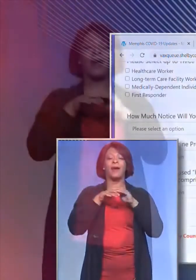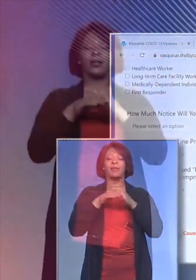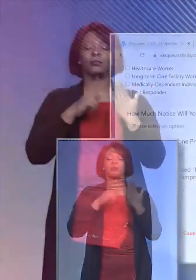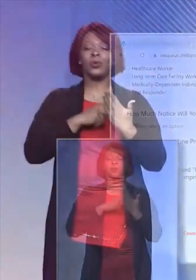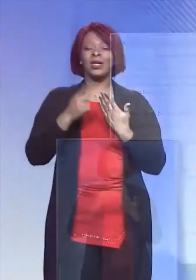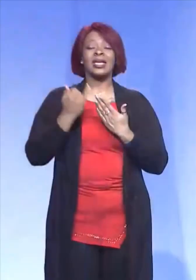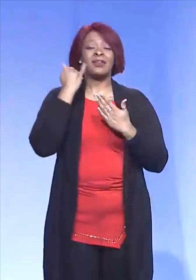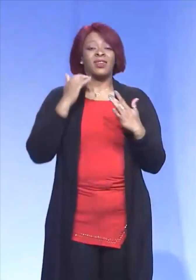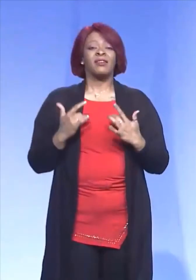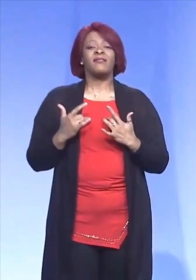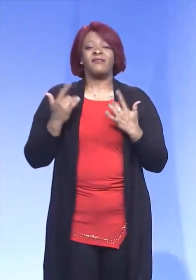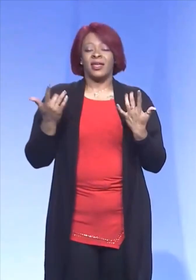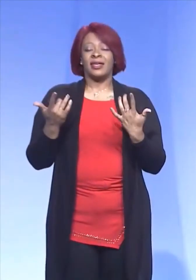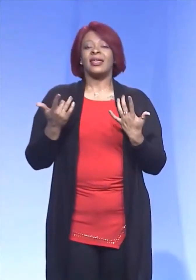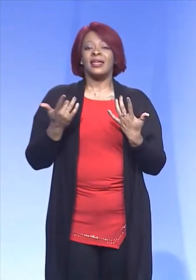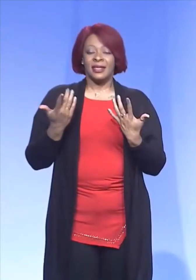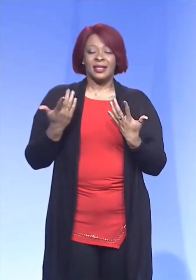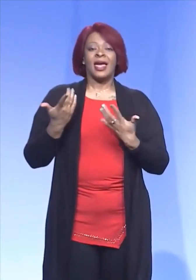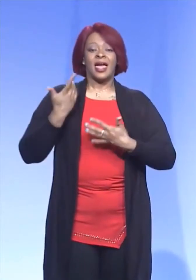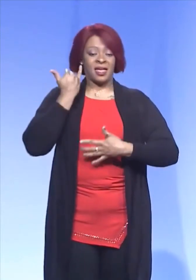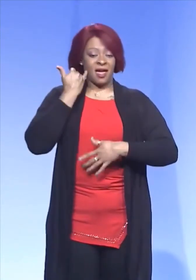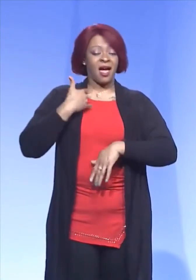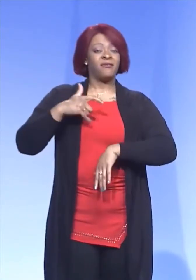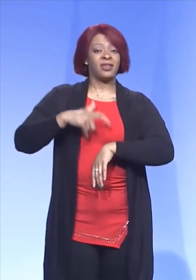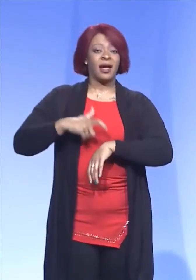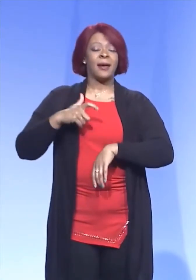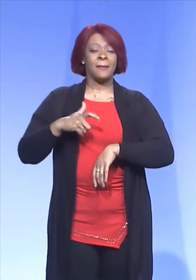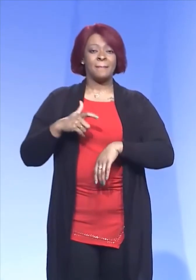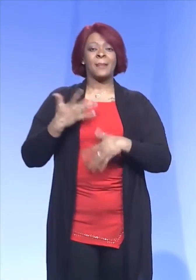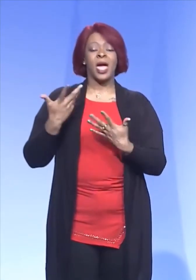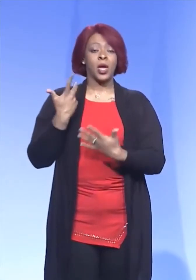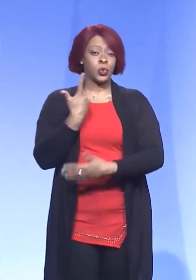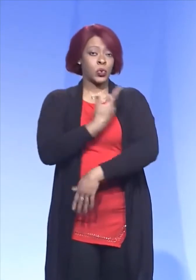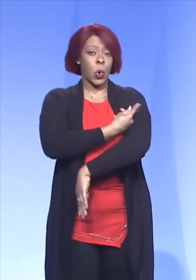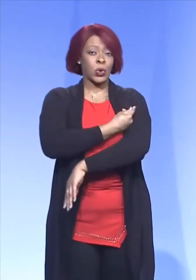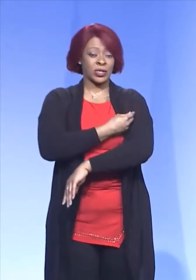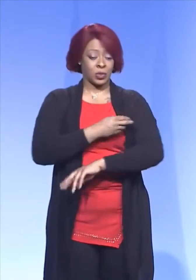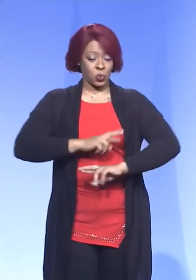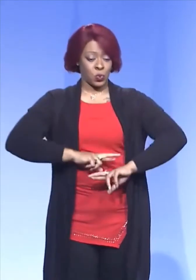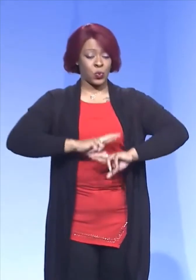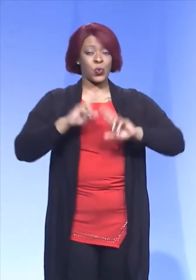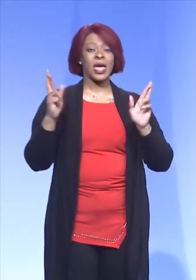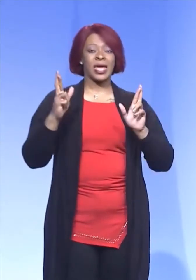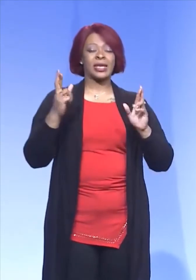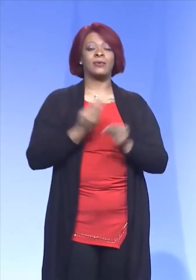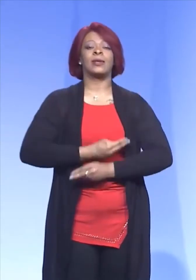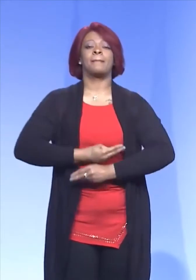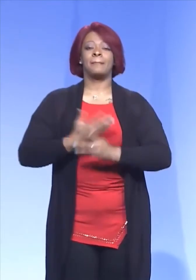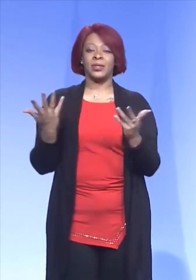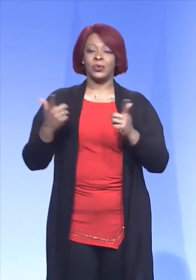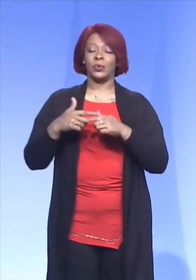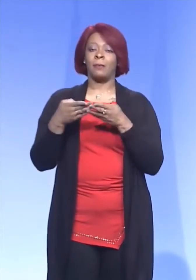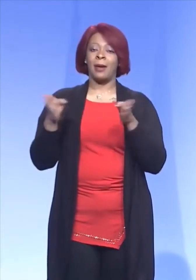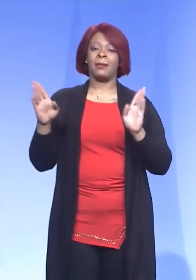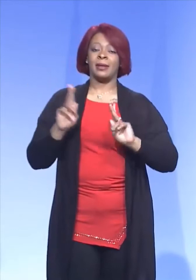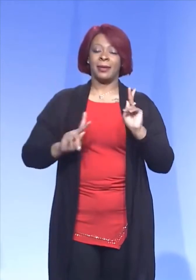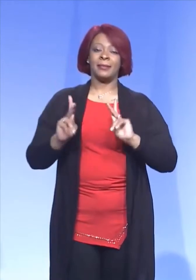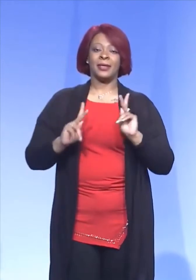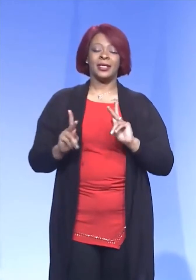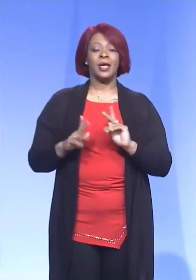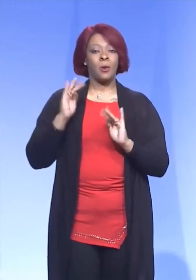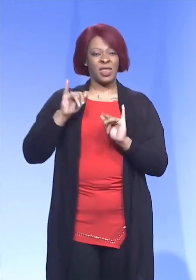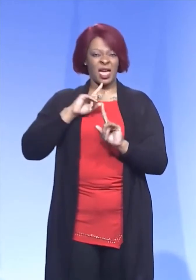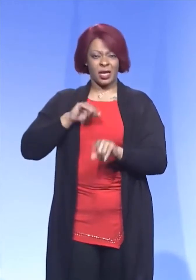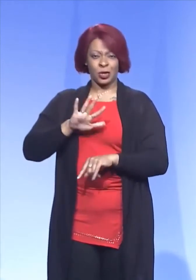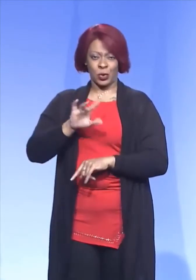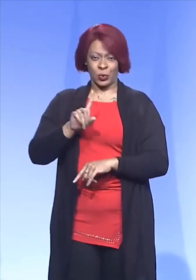event that there is a time when we have doses of vaccine available to administer to the public. So I hope that that